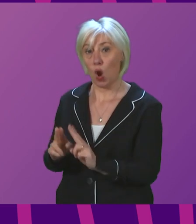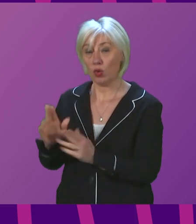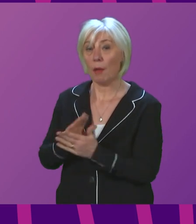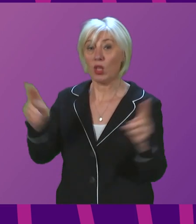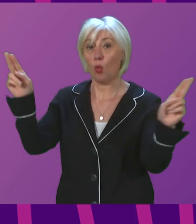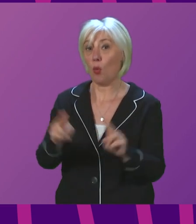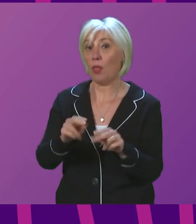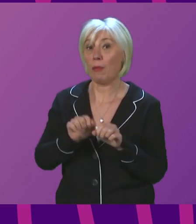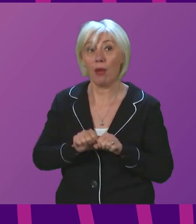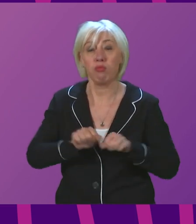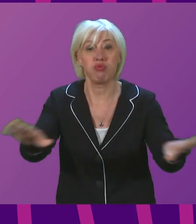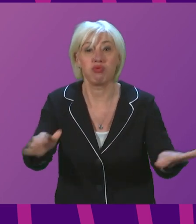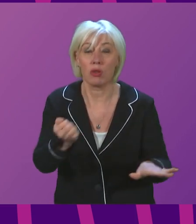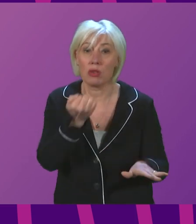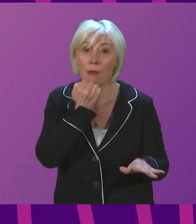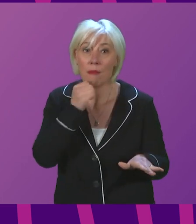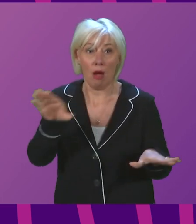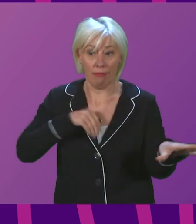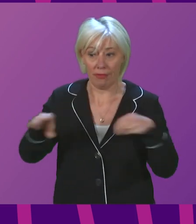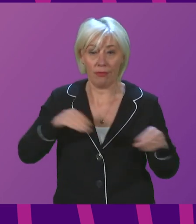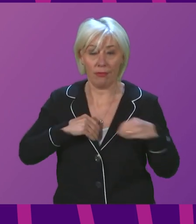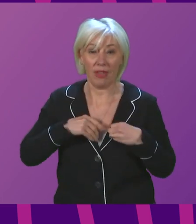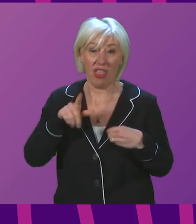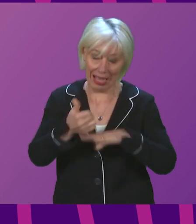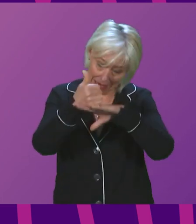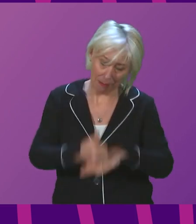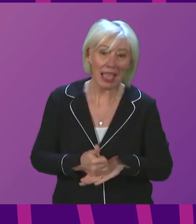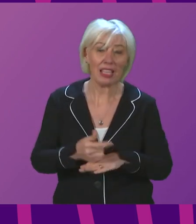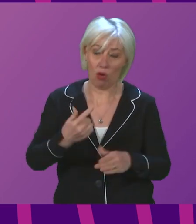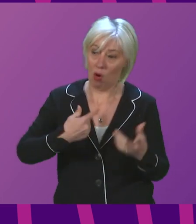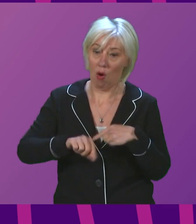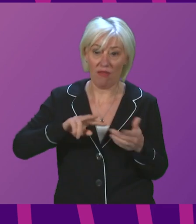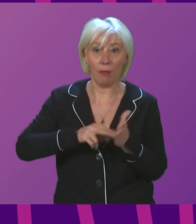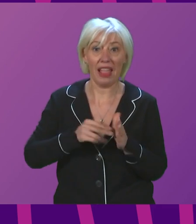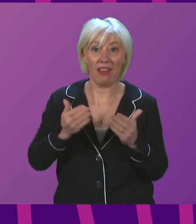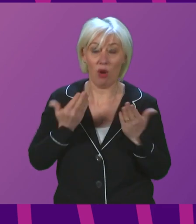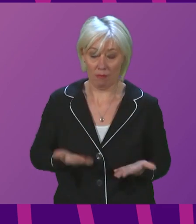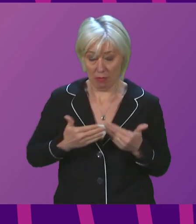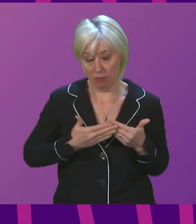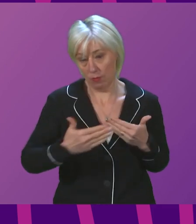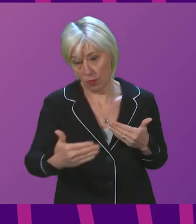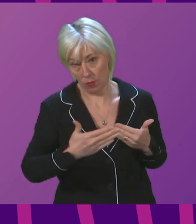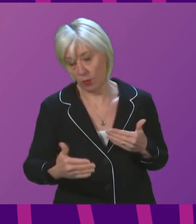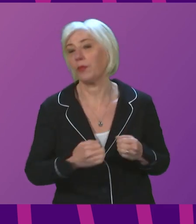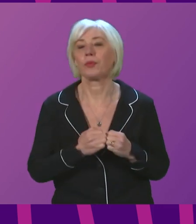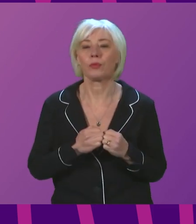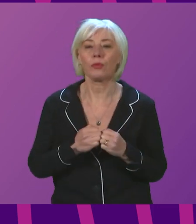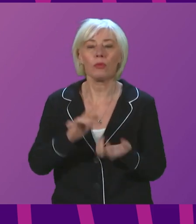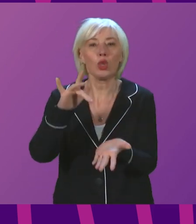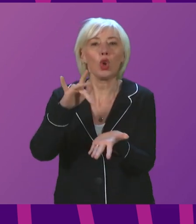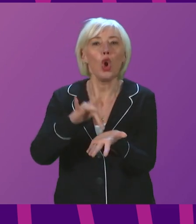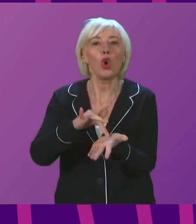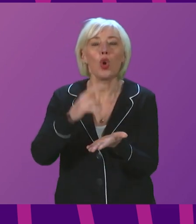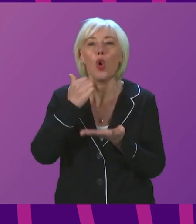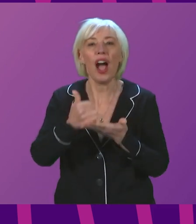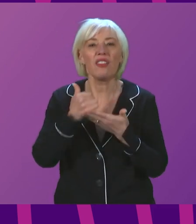infections. So this is the bedrock of our plan for the immediate period ahead. However, while our core advice is to